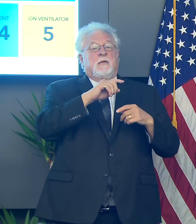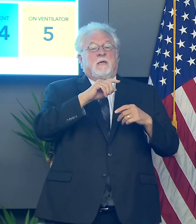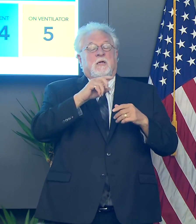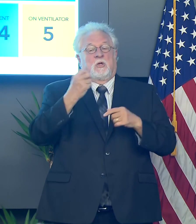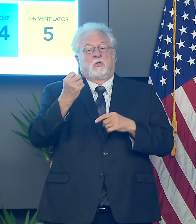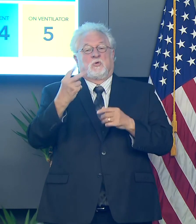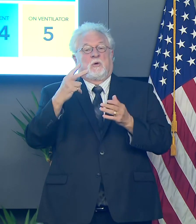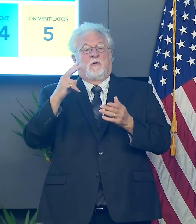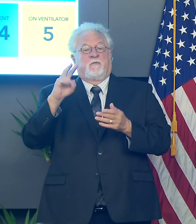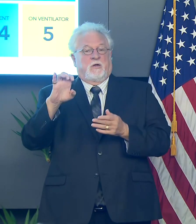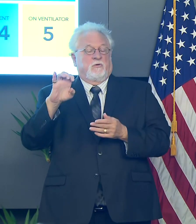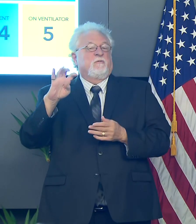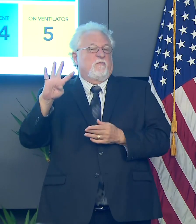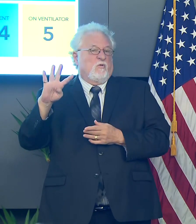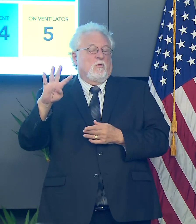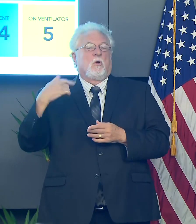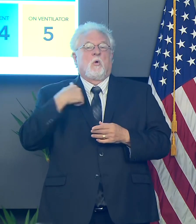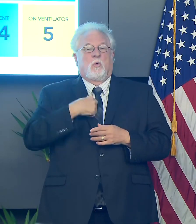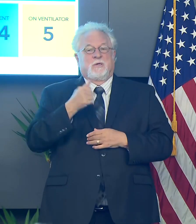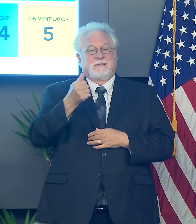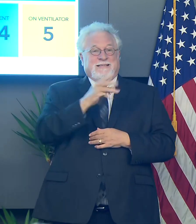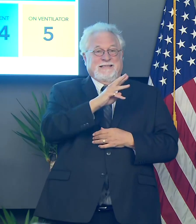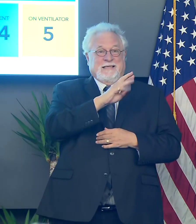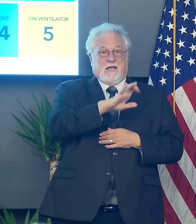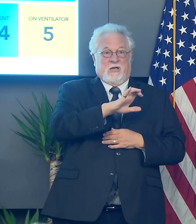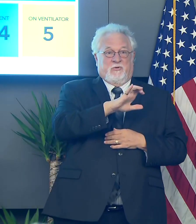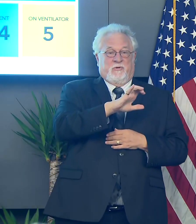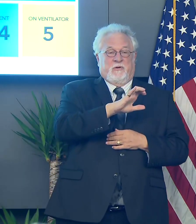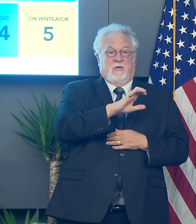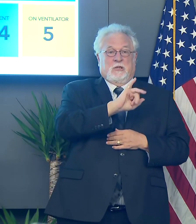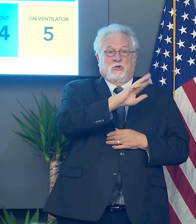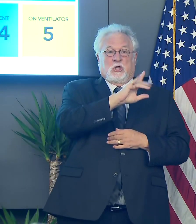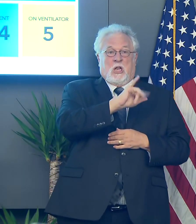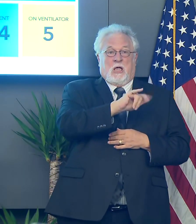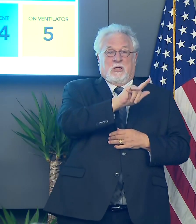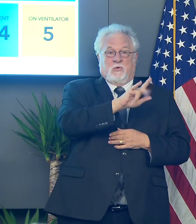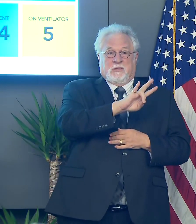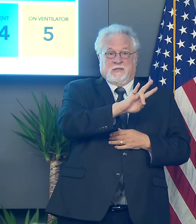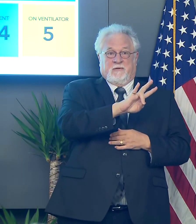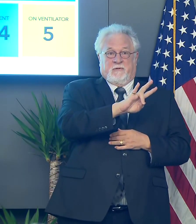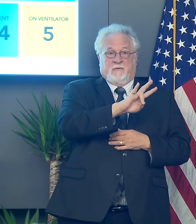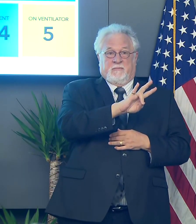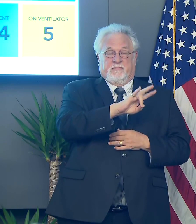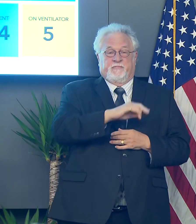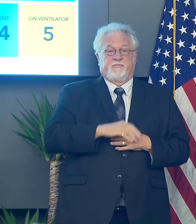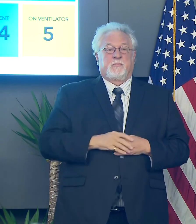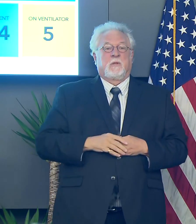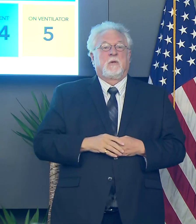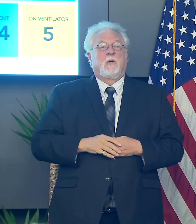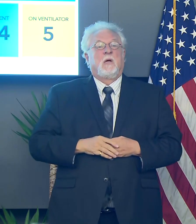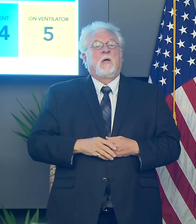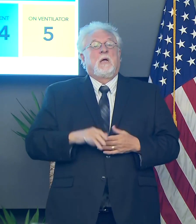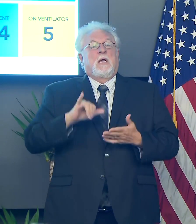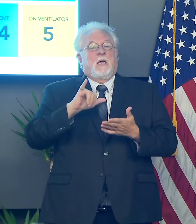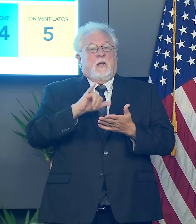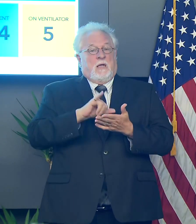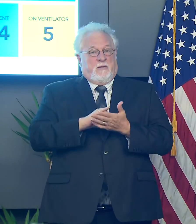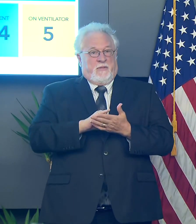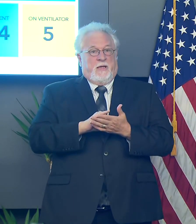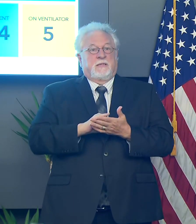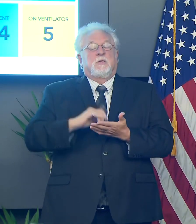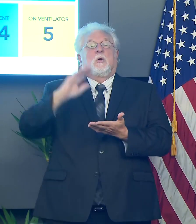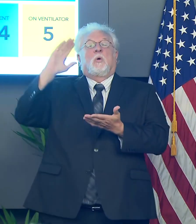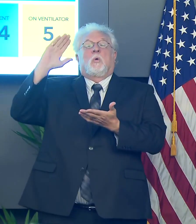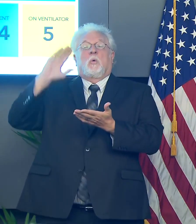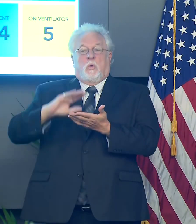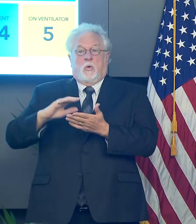just mentioned 1,204. We were at 1,600 on July the 27th. That has taken a lot of